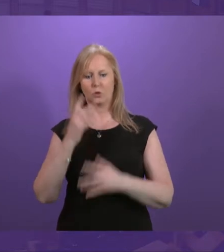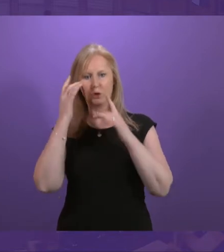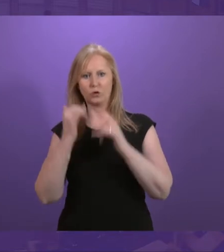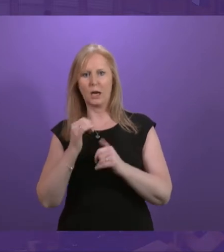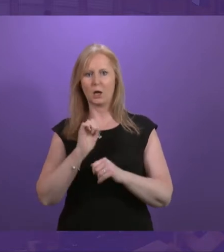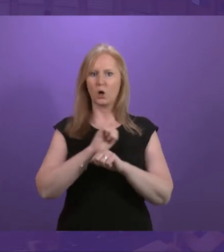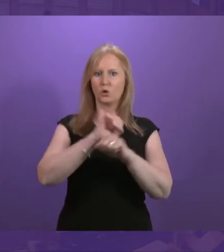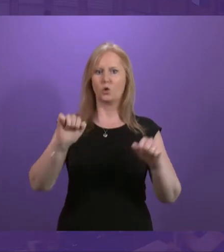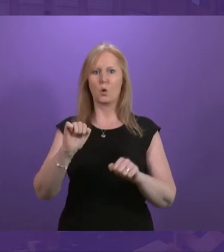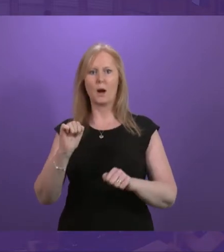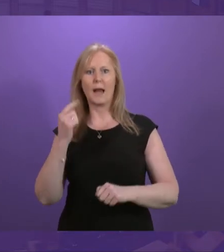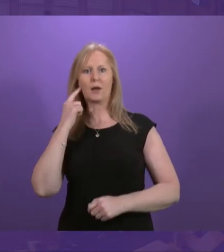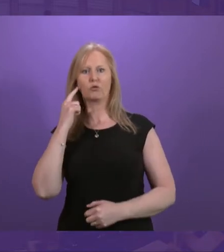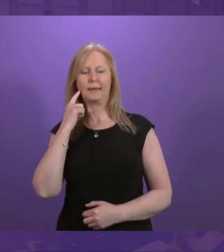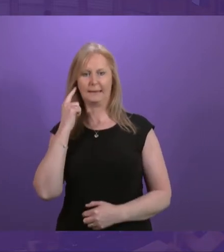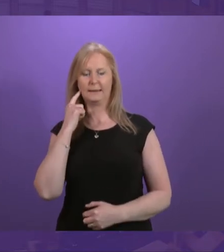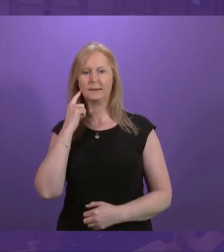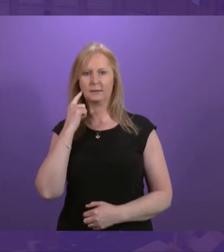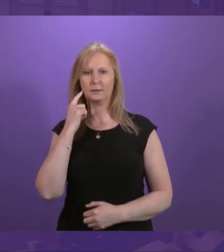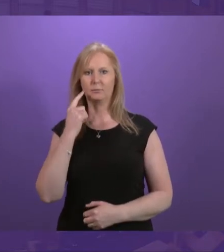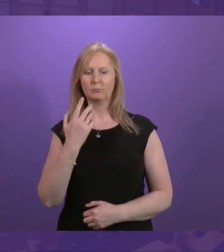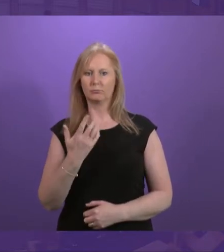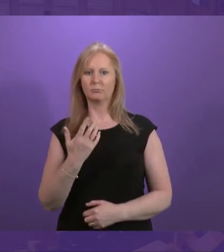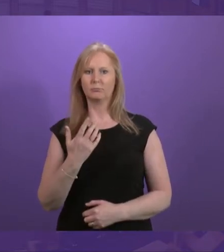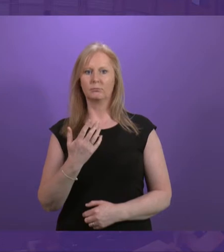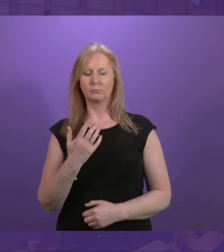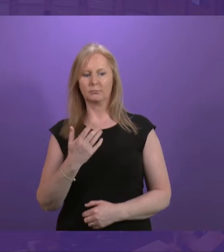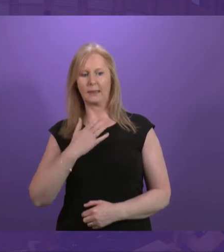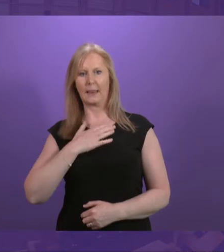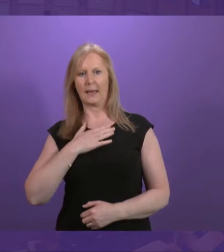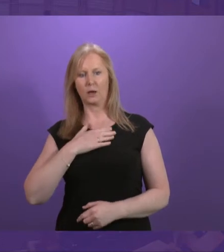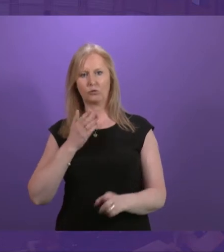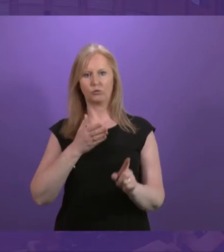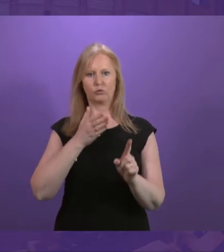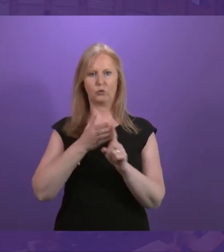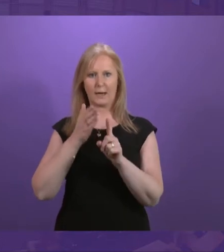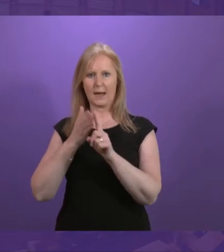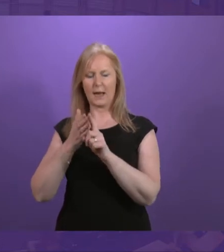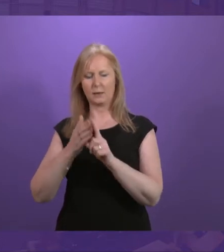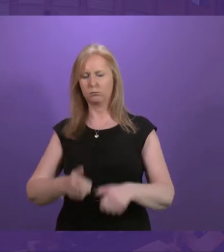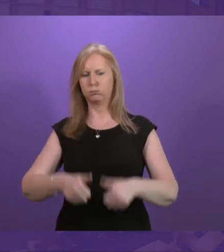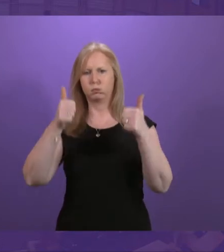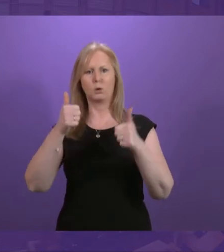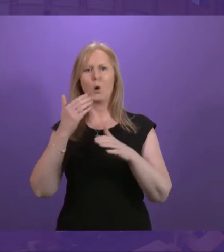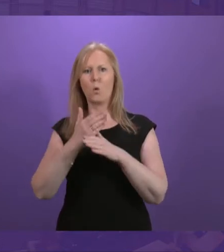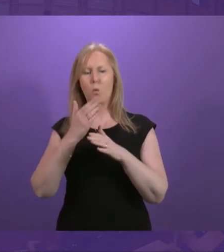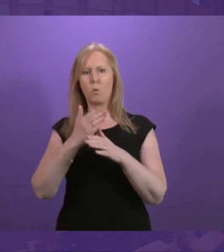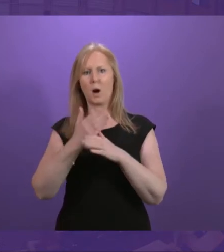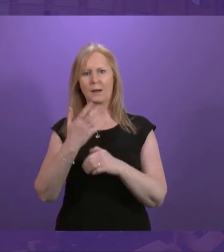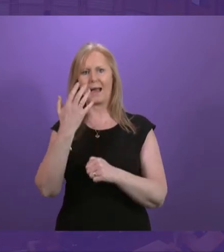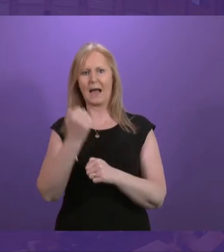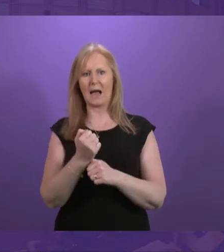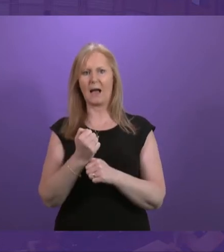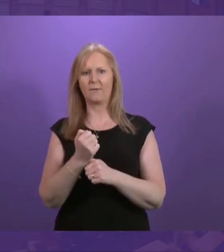your hearing. And at the outside of my remarks, I would wish to formally recognise the excellent work that is done on behalf